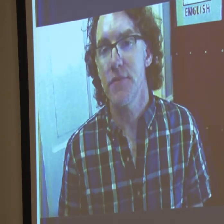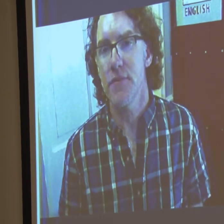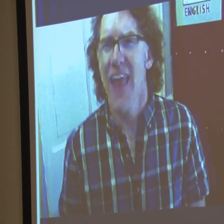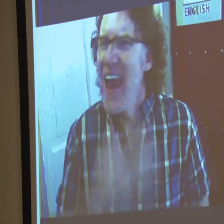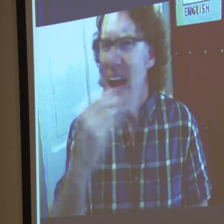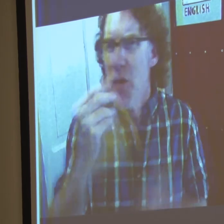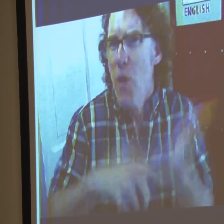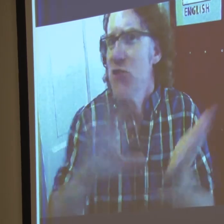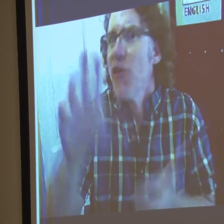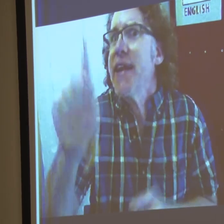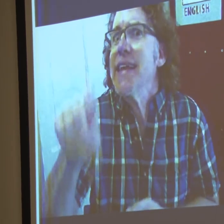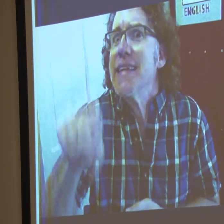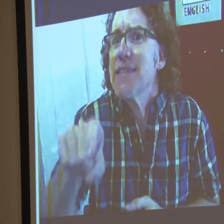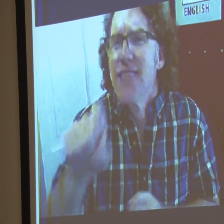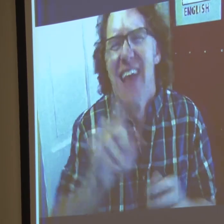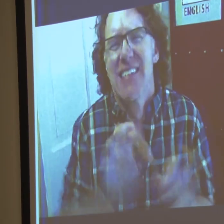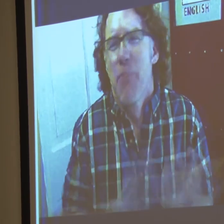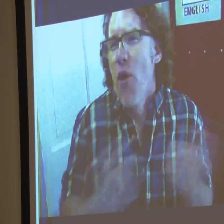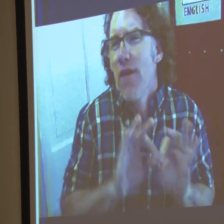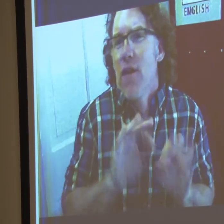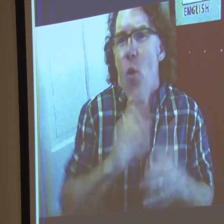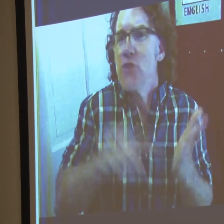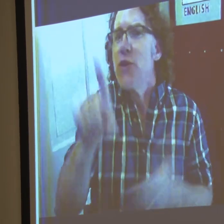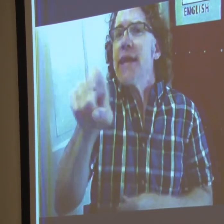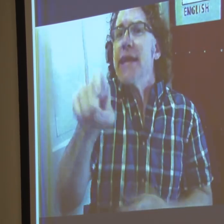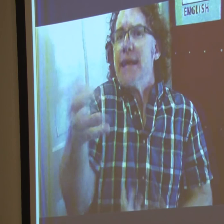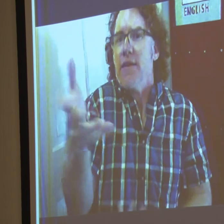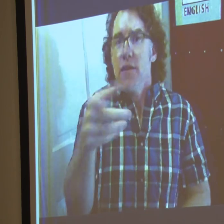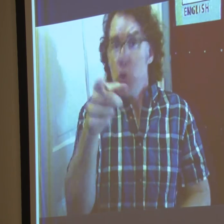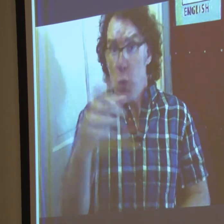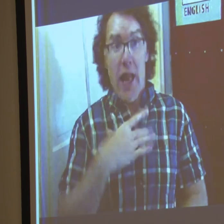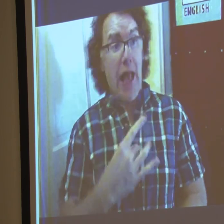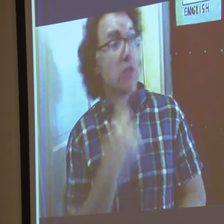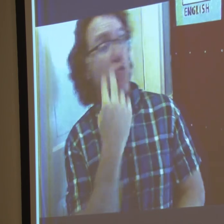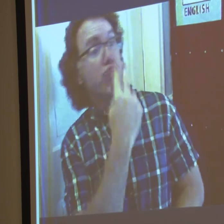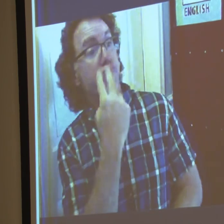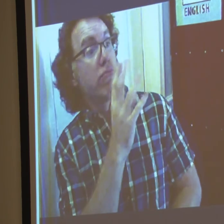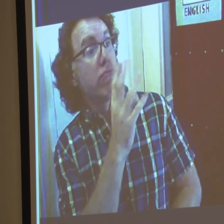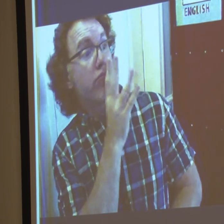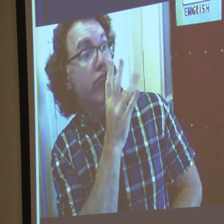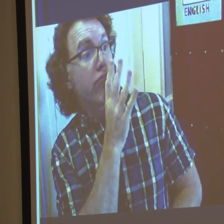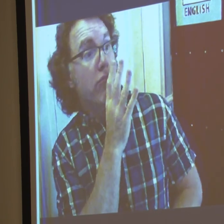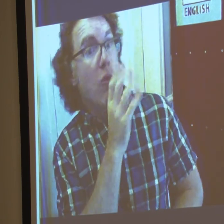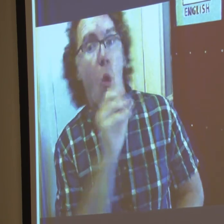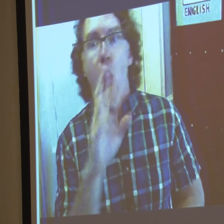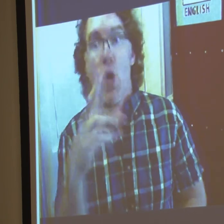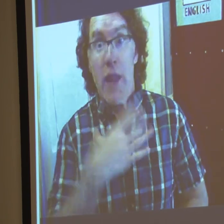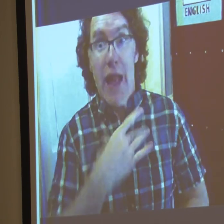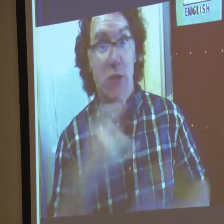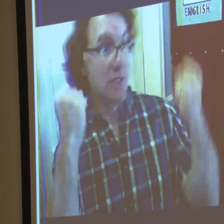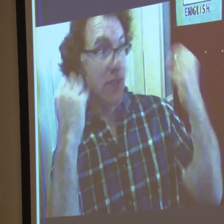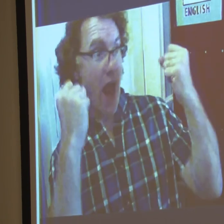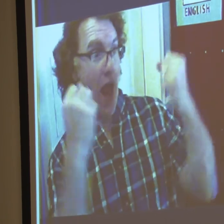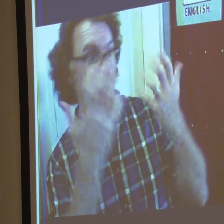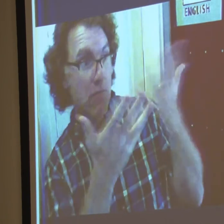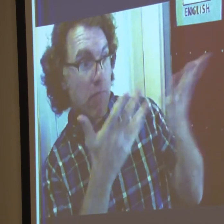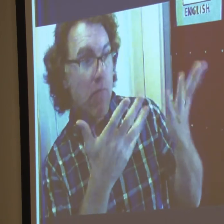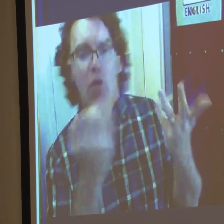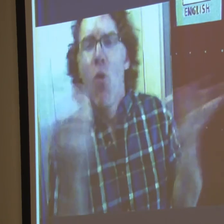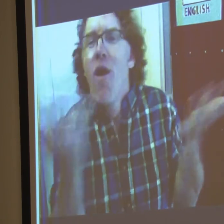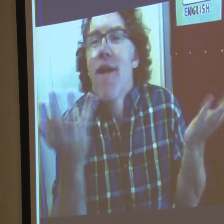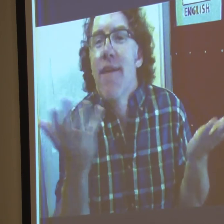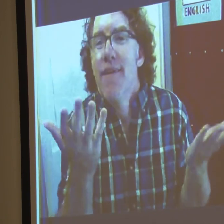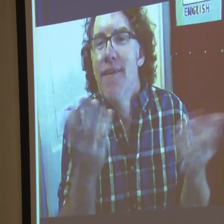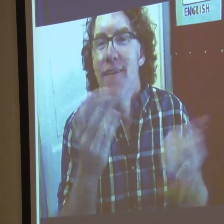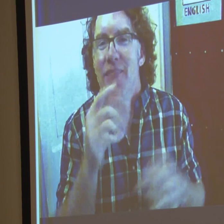So that's one of the ways. What is your needs? Decide what they are for you. Do you like reading lips? Do you like to